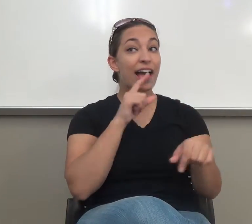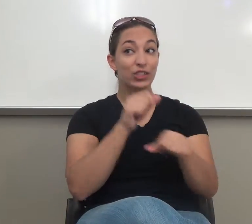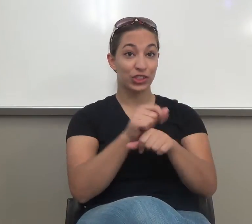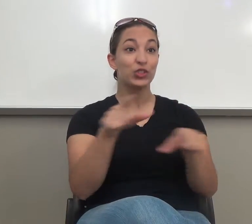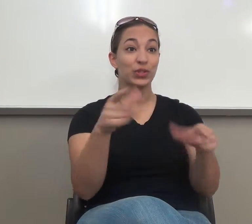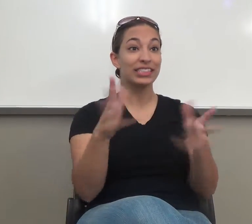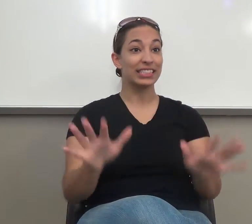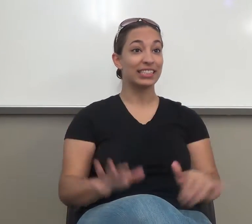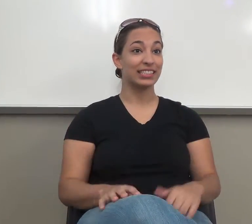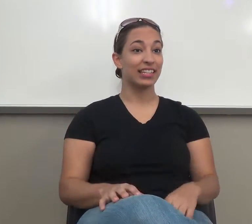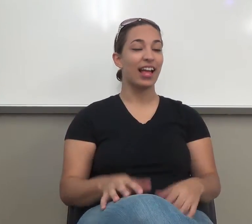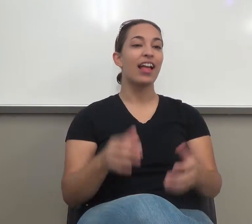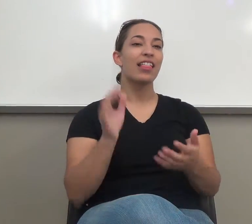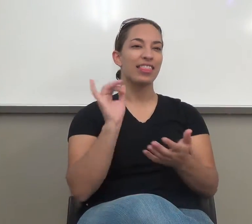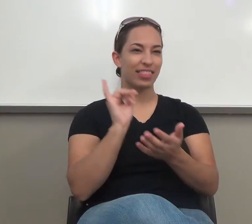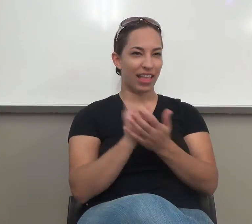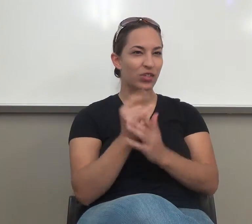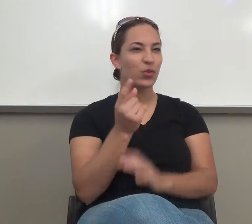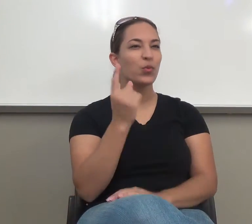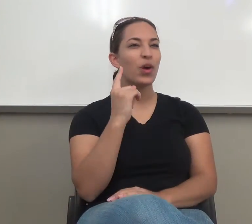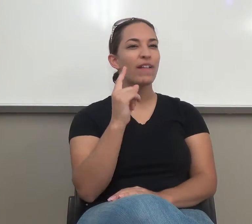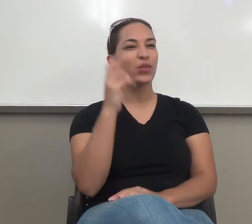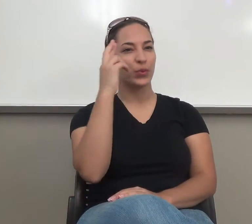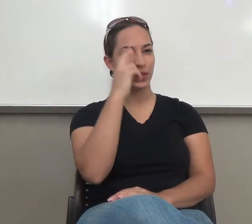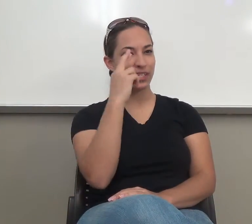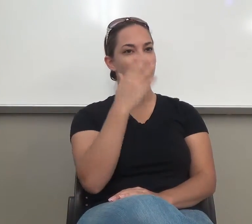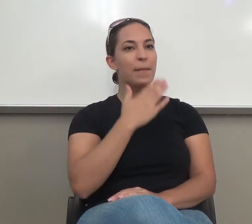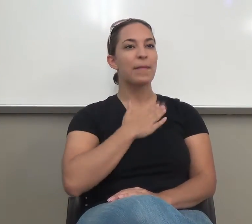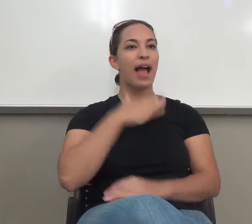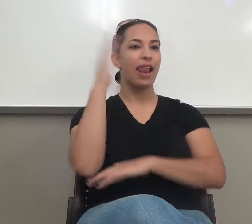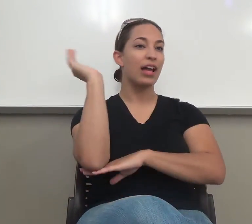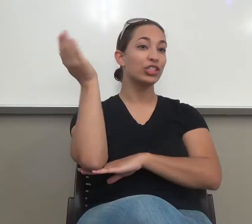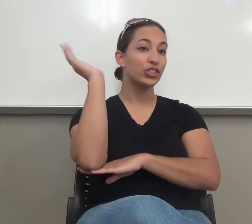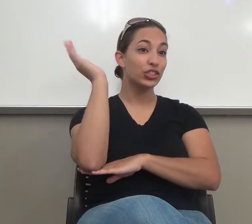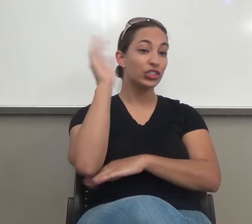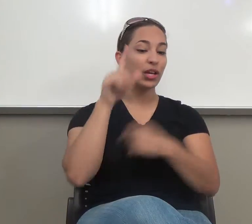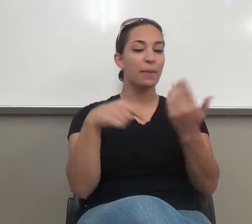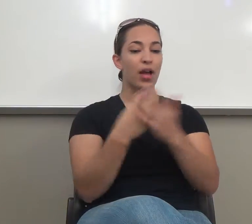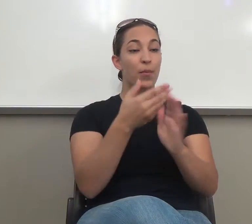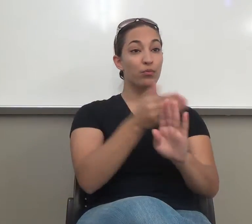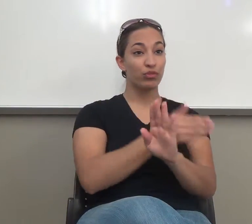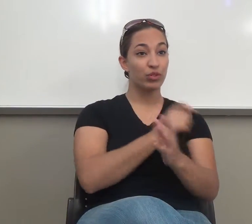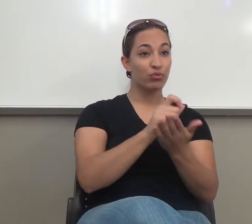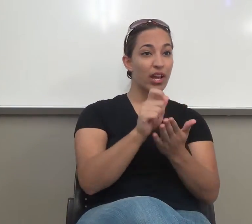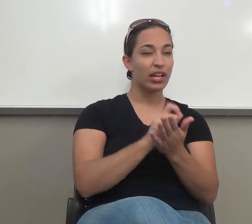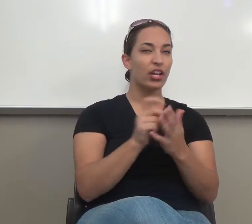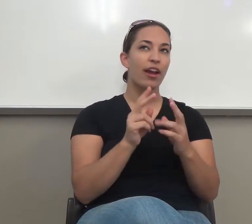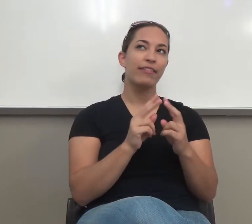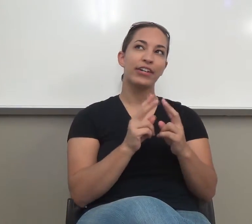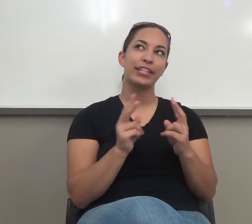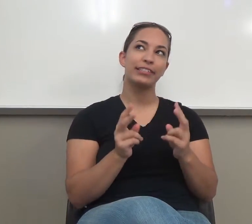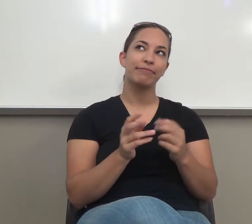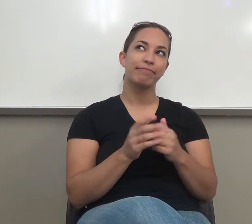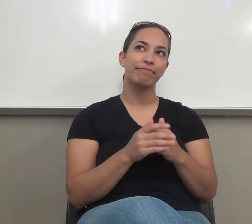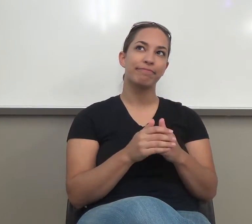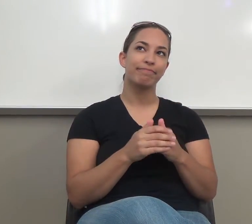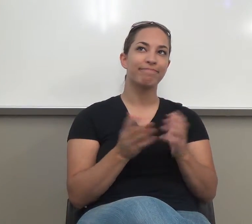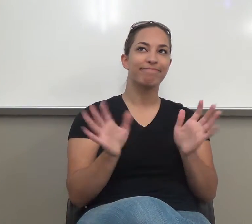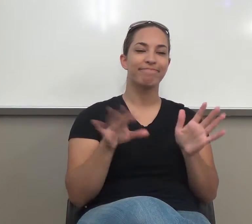that's one of the reasons that my lectures on prewriting are very loose. Okay.